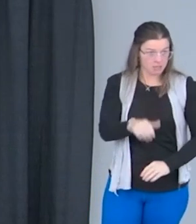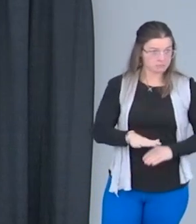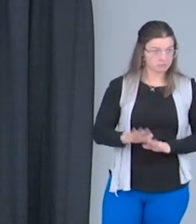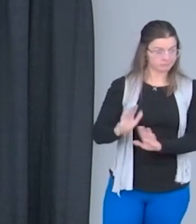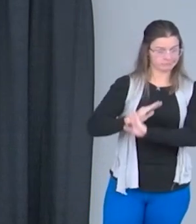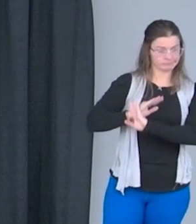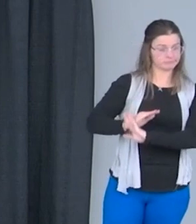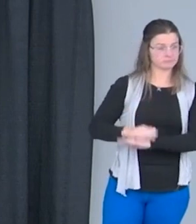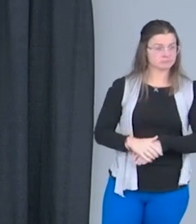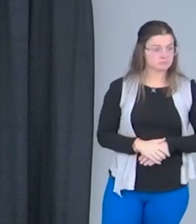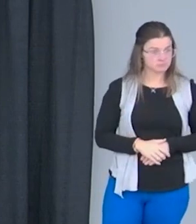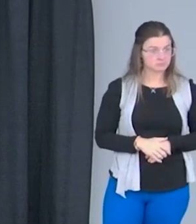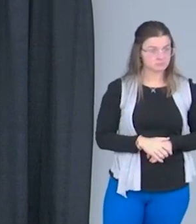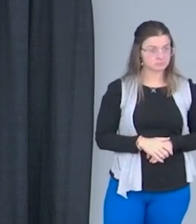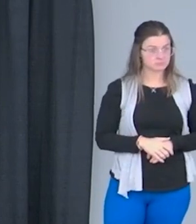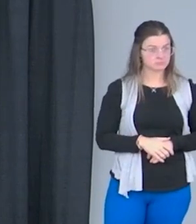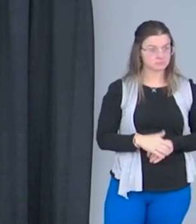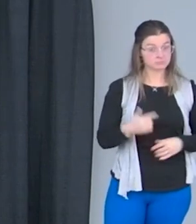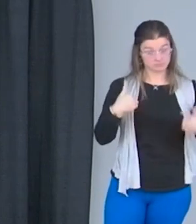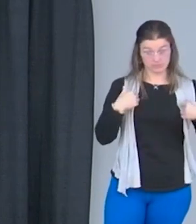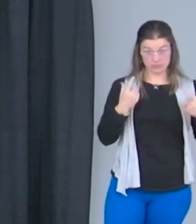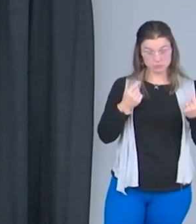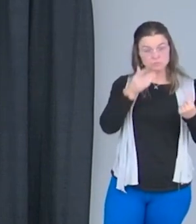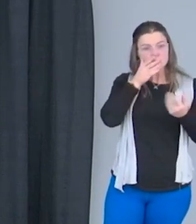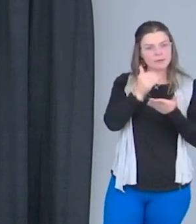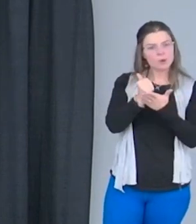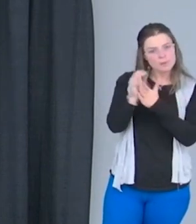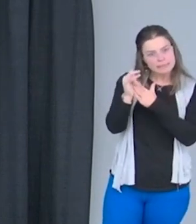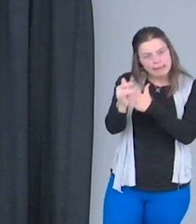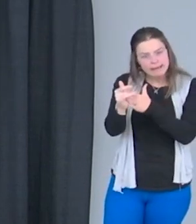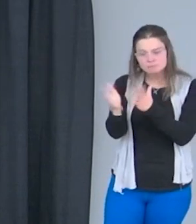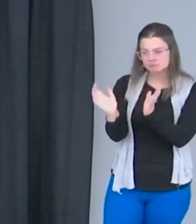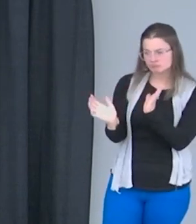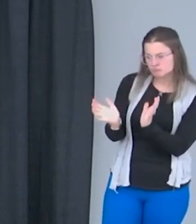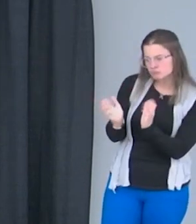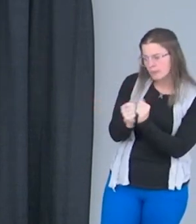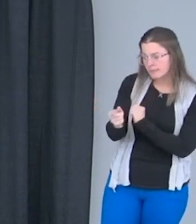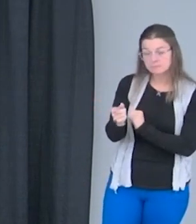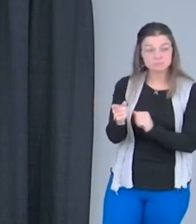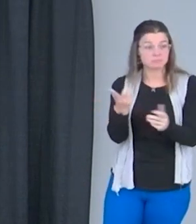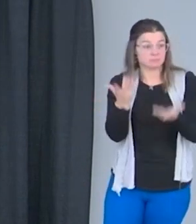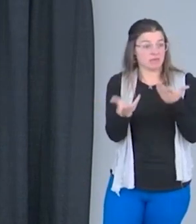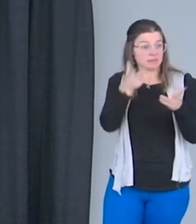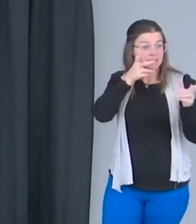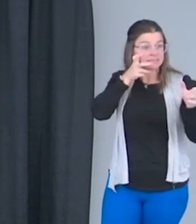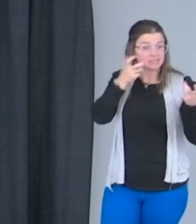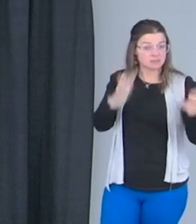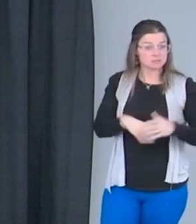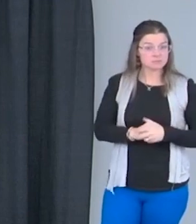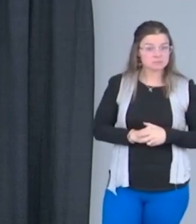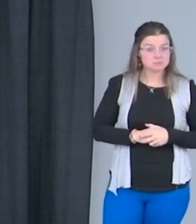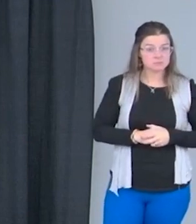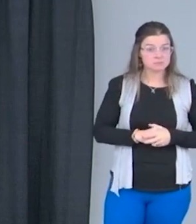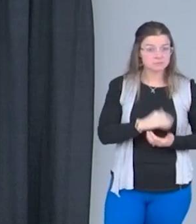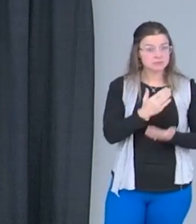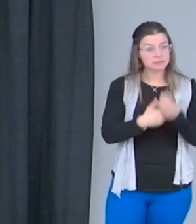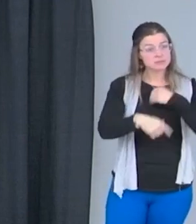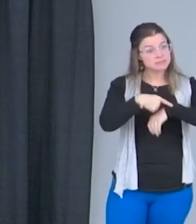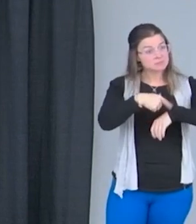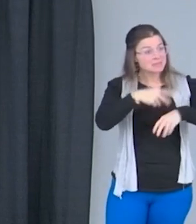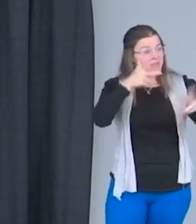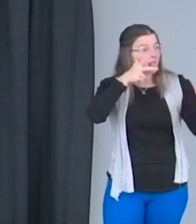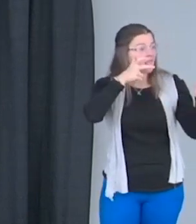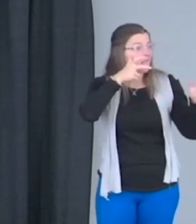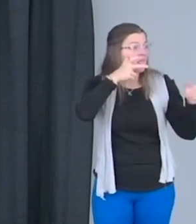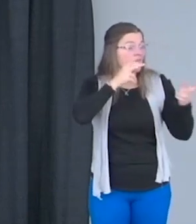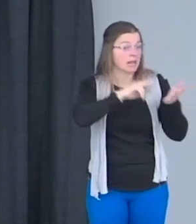But what I will do is help guide them, talk to them, and as well just listen. So, just because you're listening sometimes doesn't mean